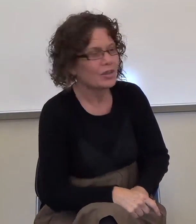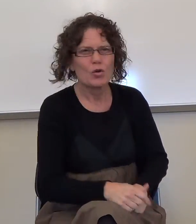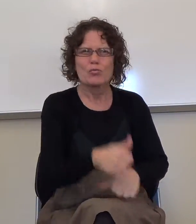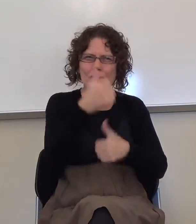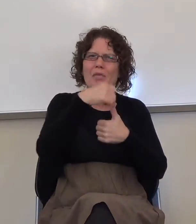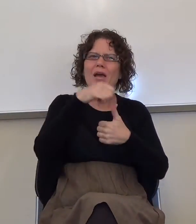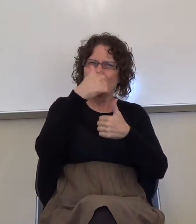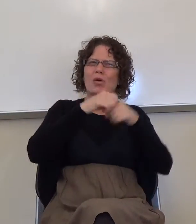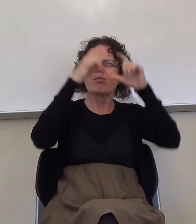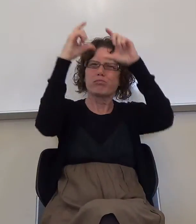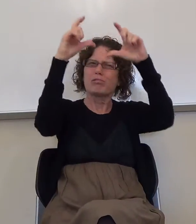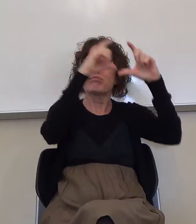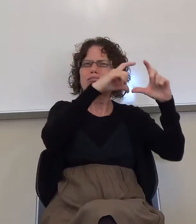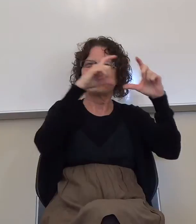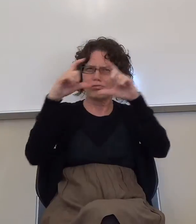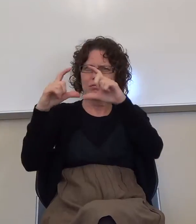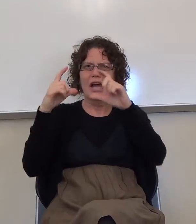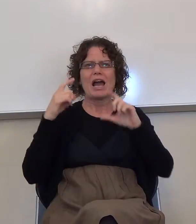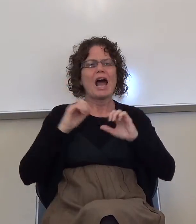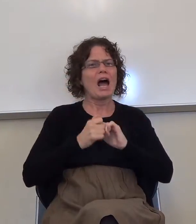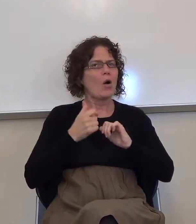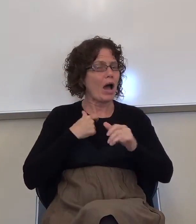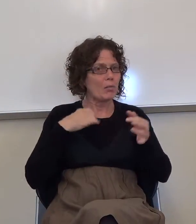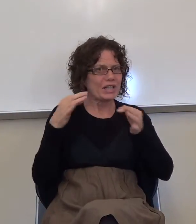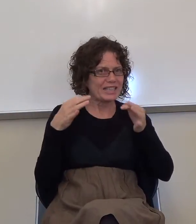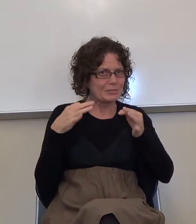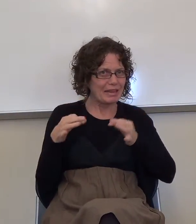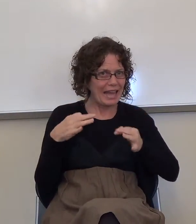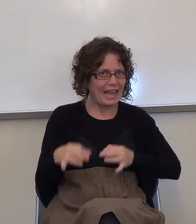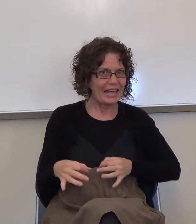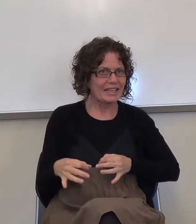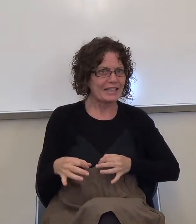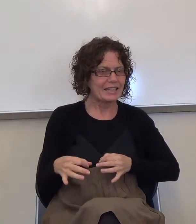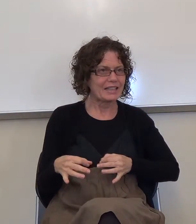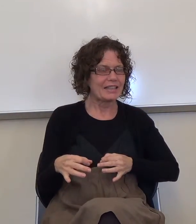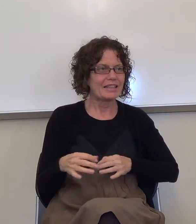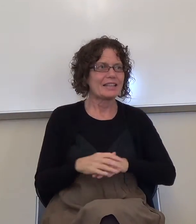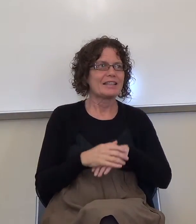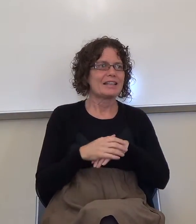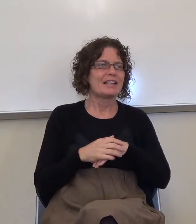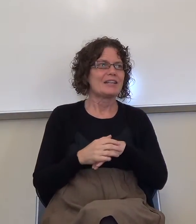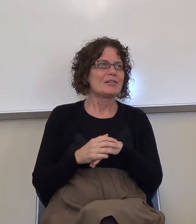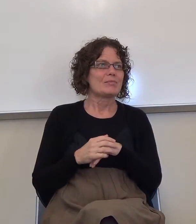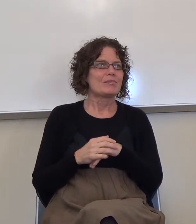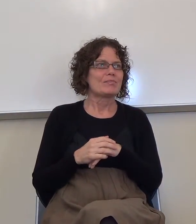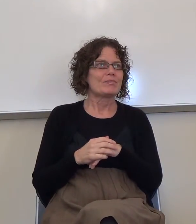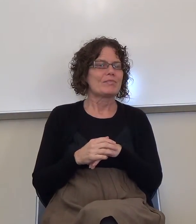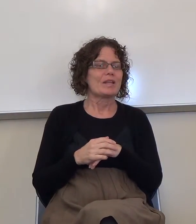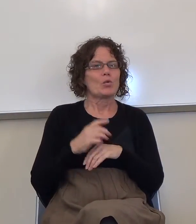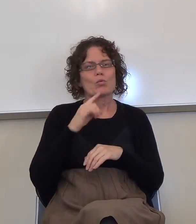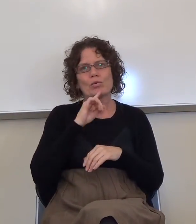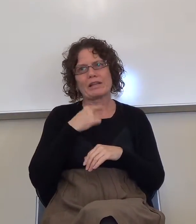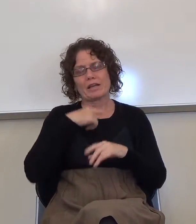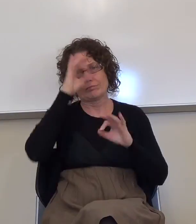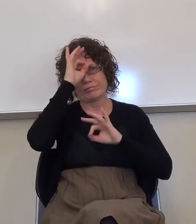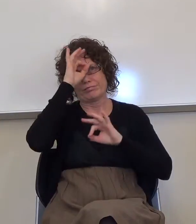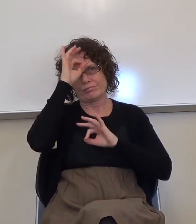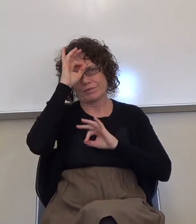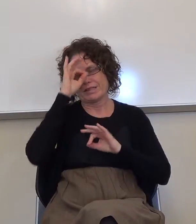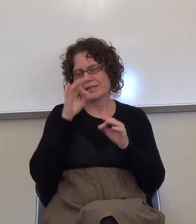Yeah. The way I would explain that, if I were doing it, although I actually know nothing about it compared to Paula Norton, is